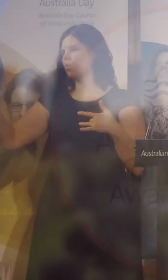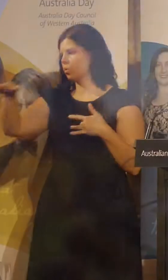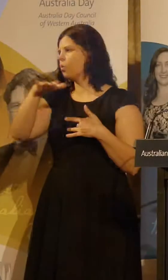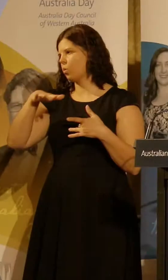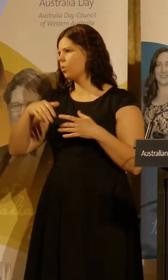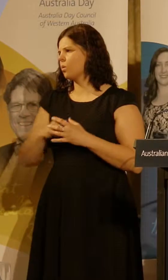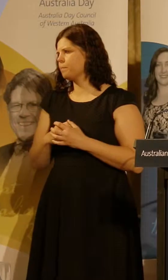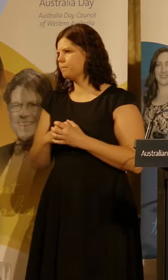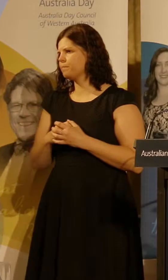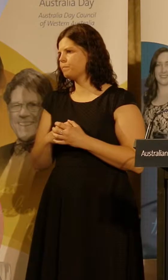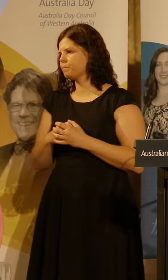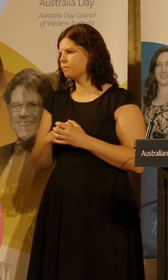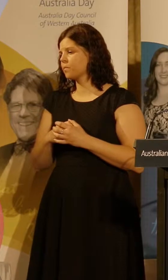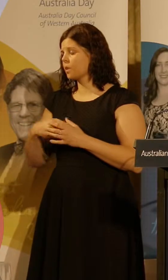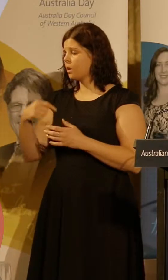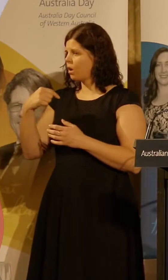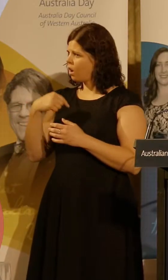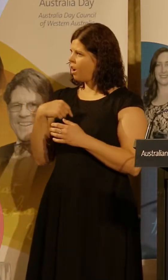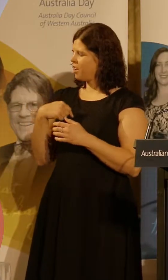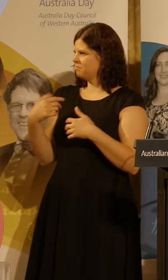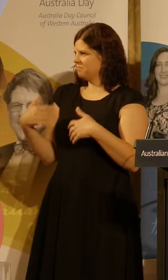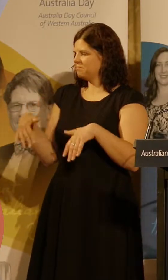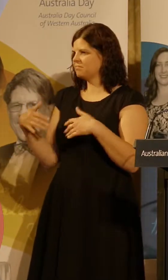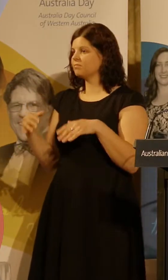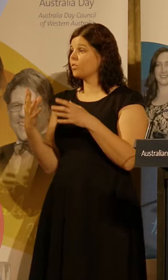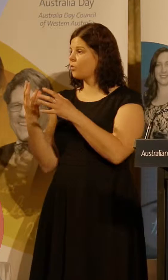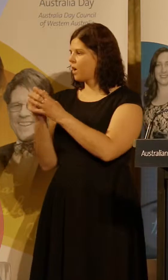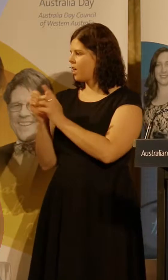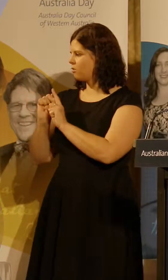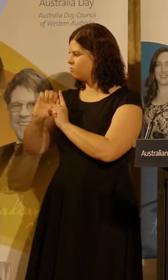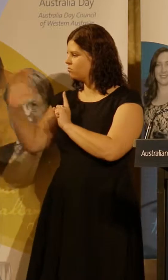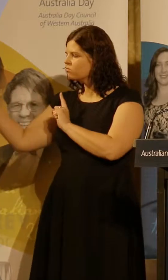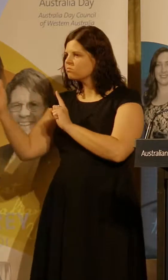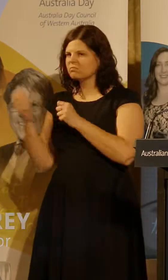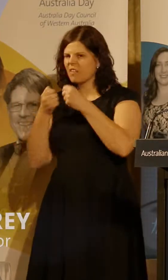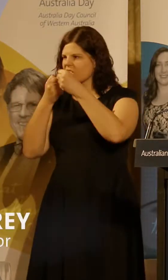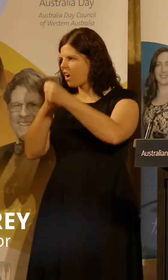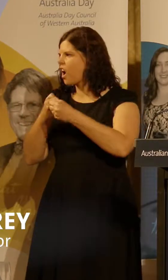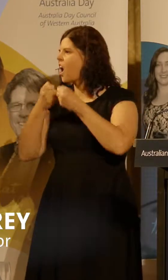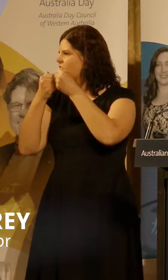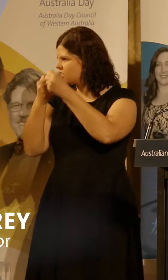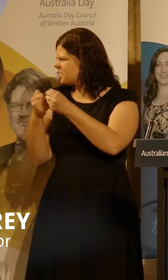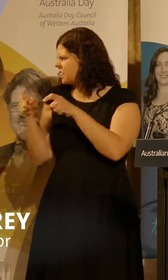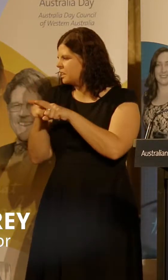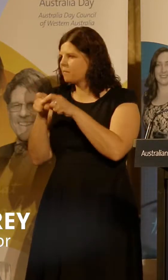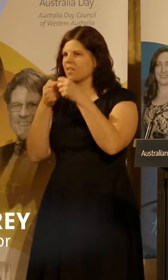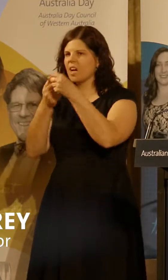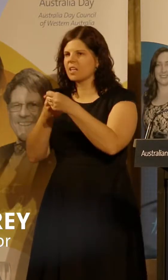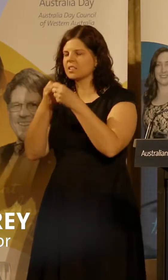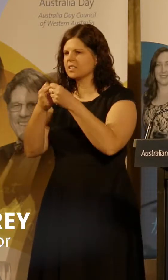I had the privilege of joining them in this fight and that made one